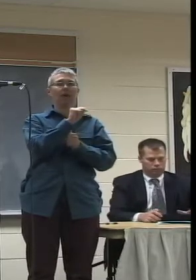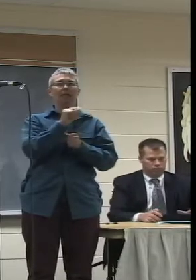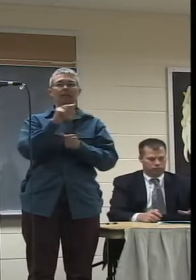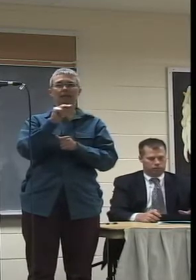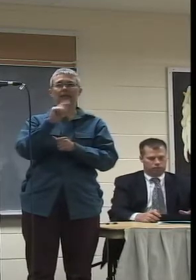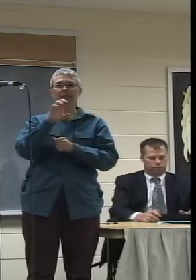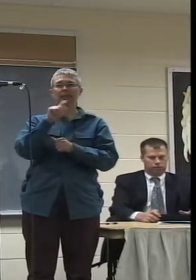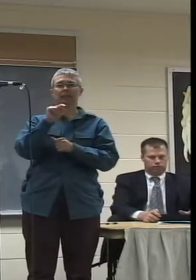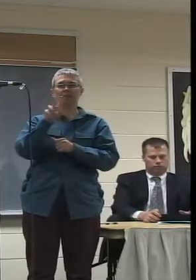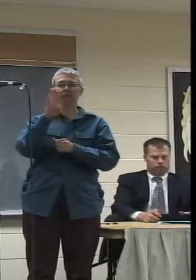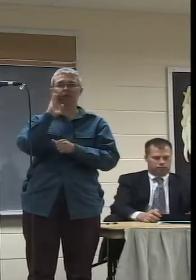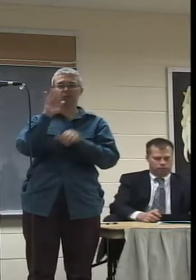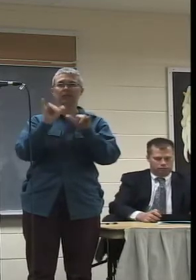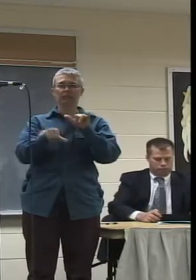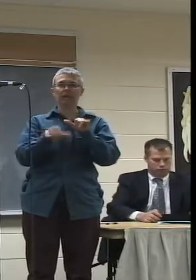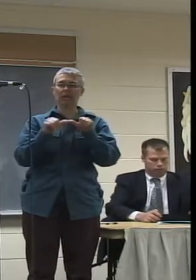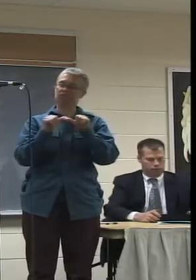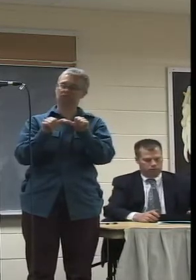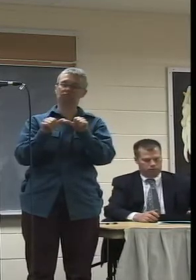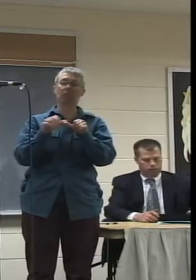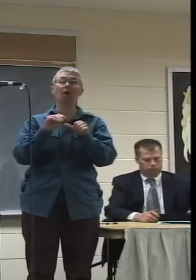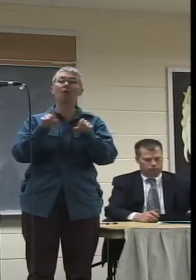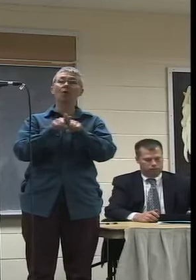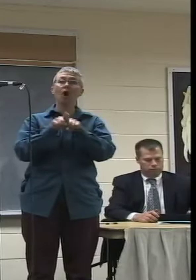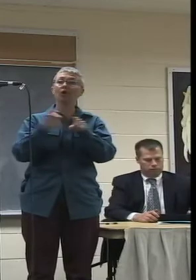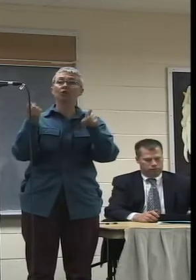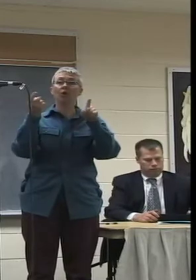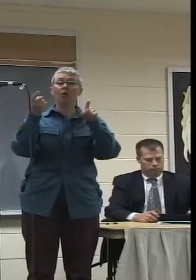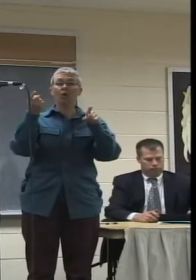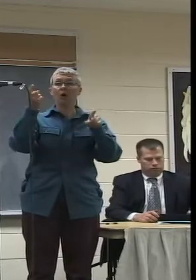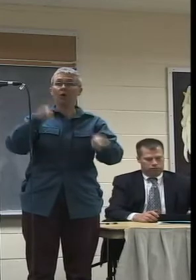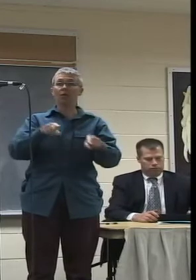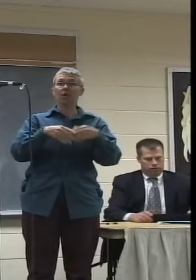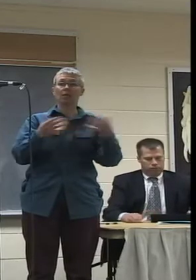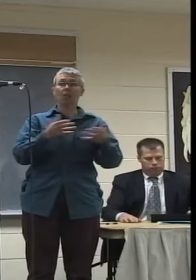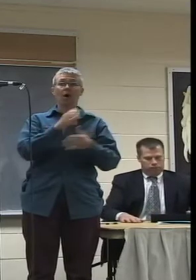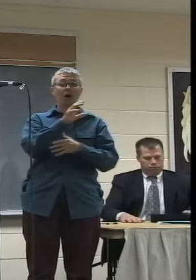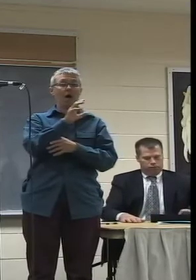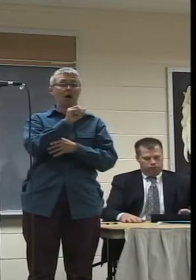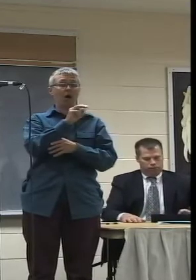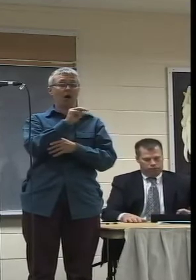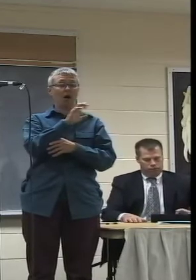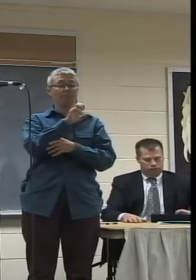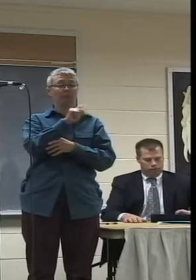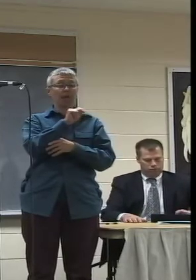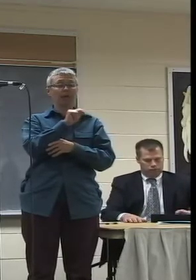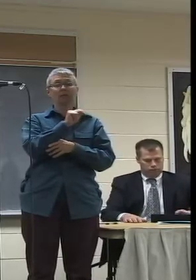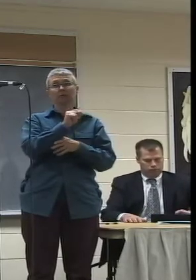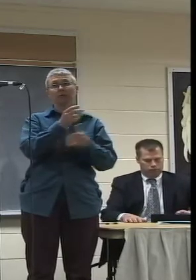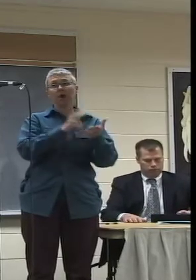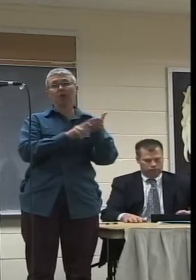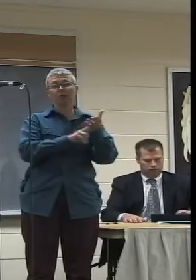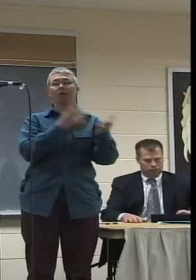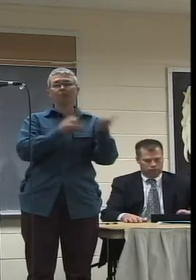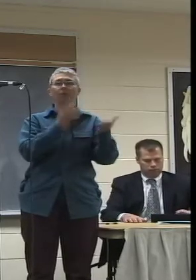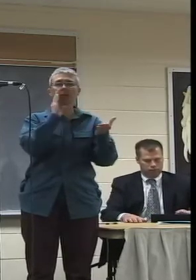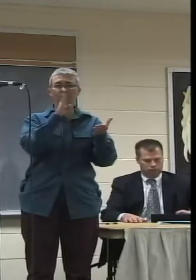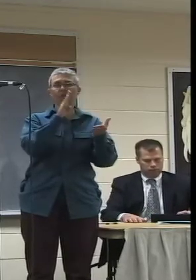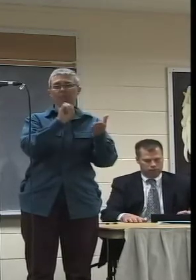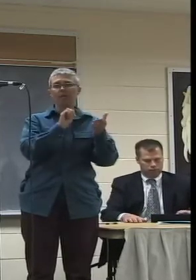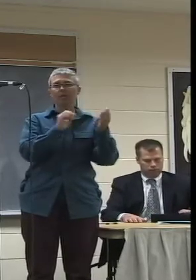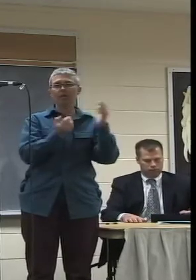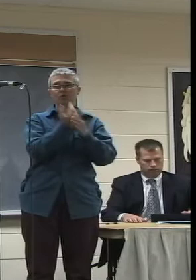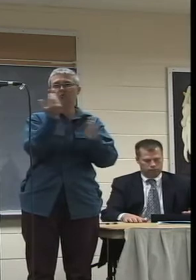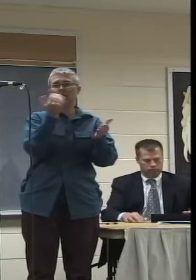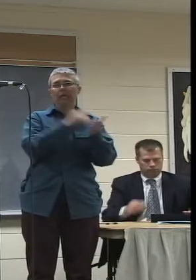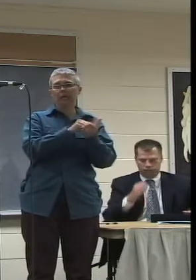The other thing that I kind of feel we pretty much agreed on is that one way or another, Comcast's contract will be renewed in one form or another. And the